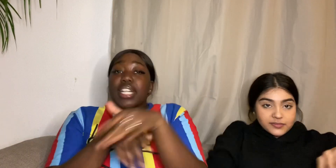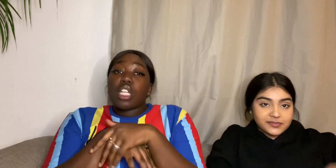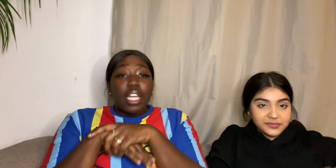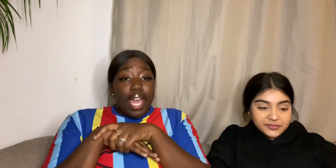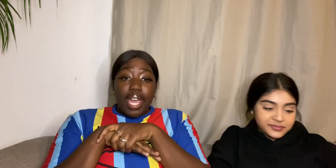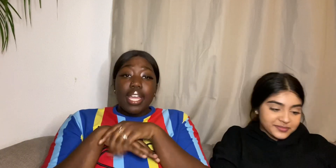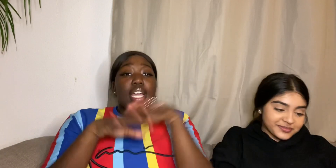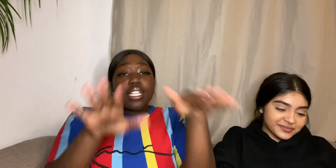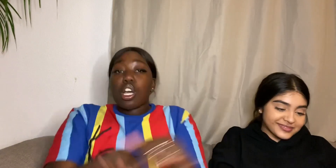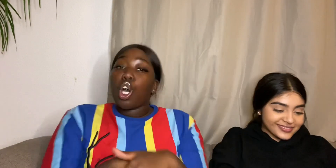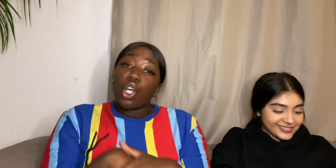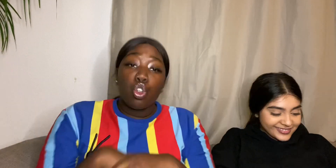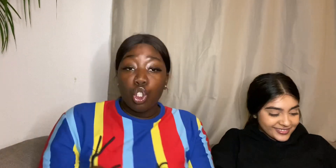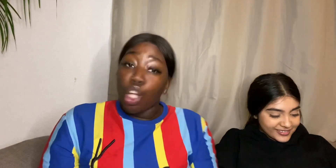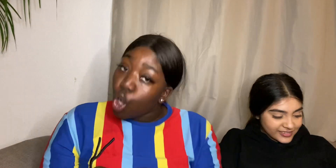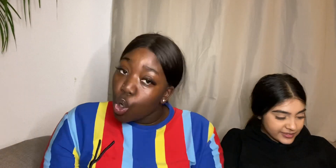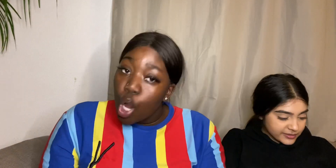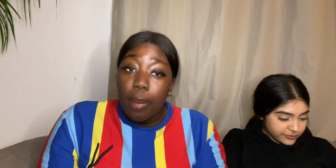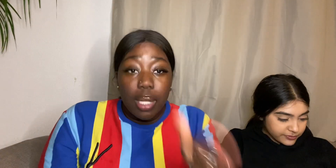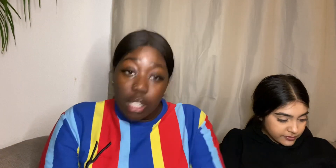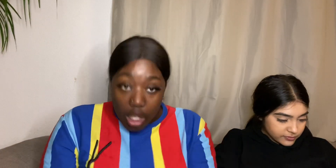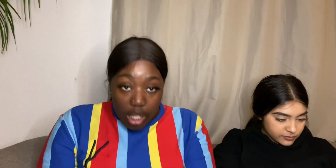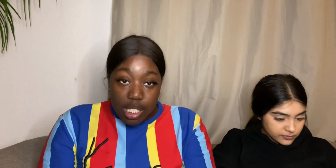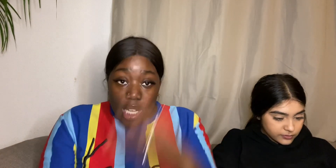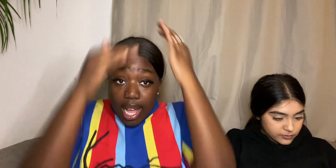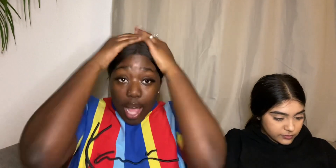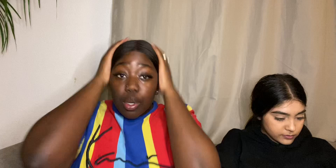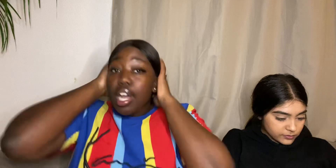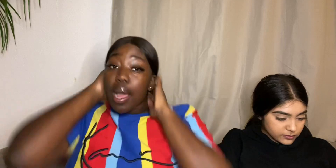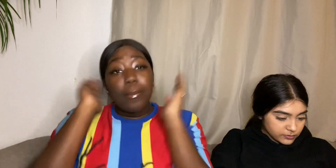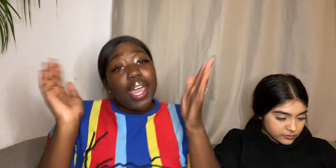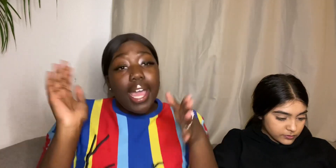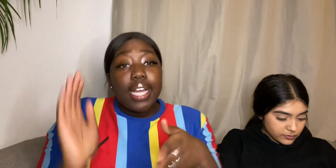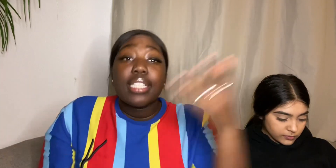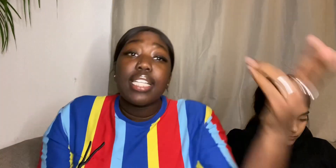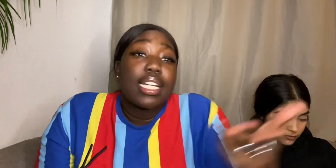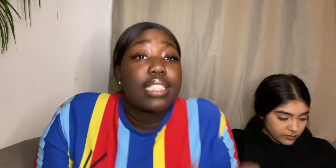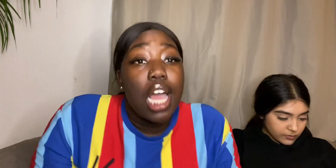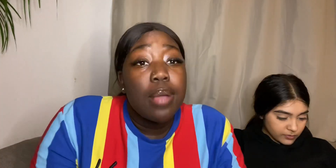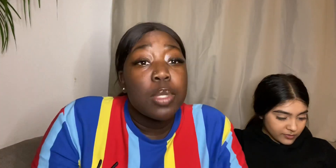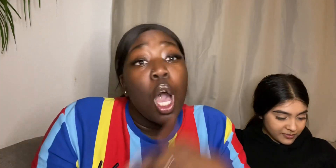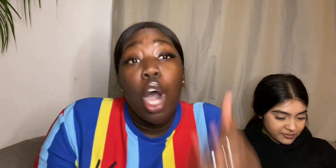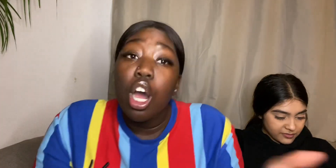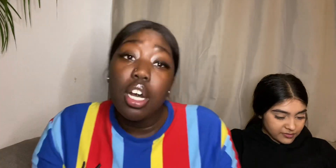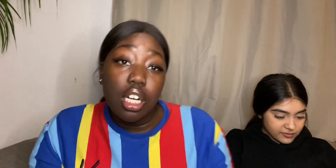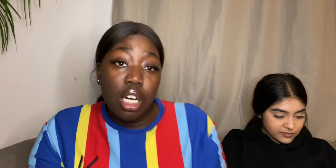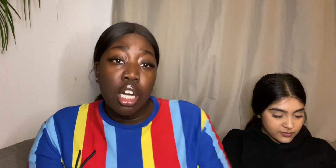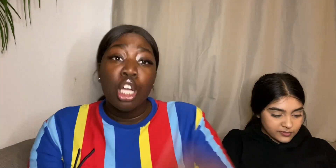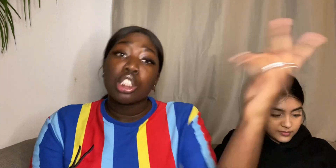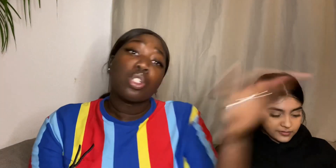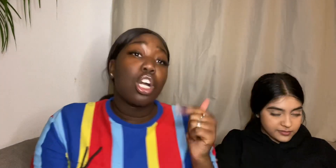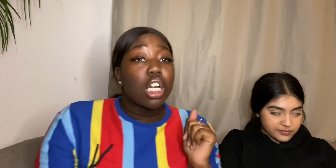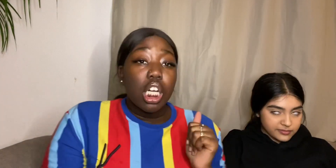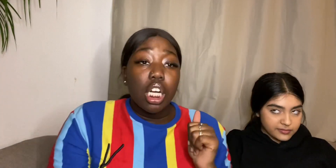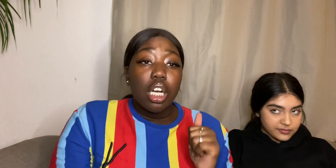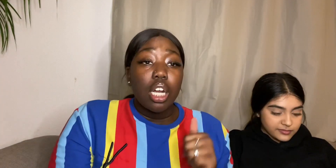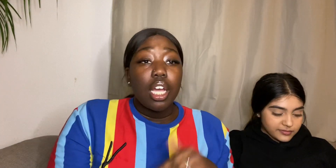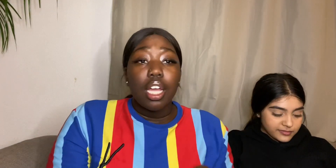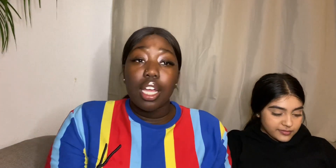okay It's all good though Because I will come back 10 times Harder Stronger And